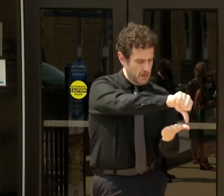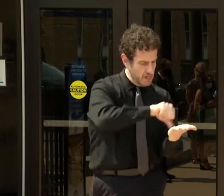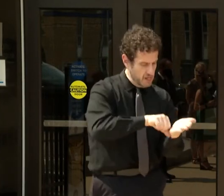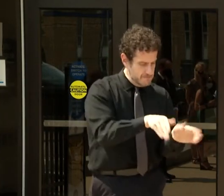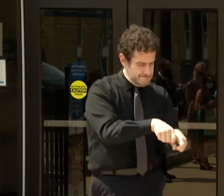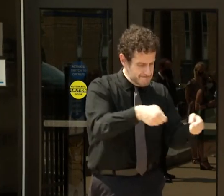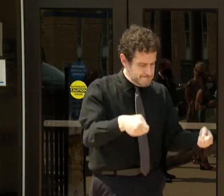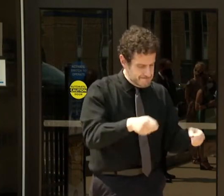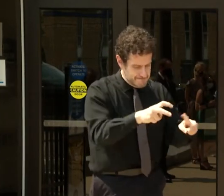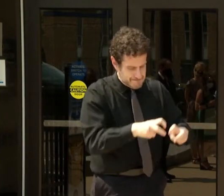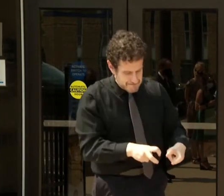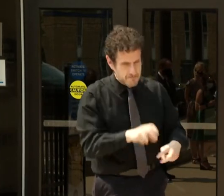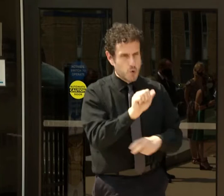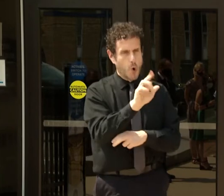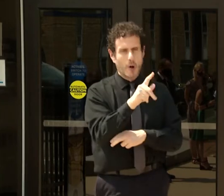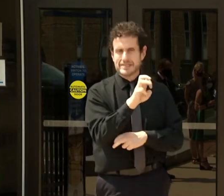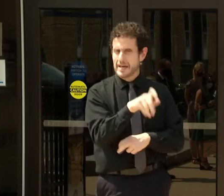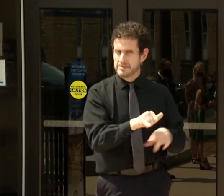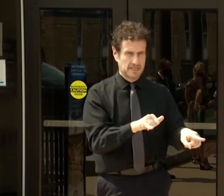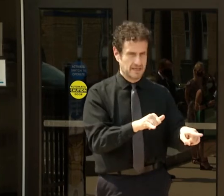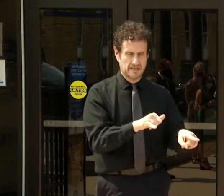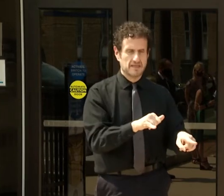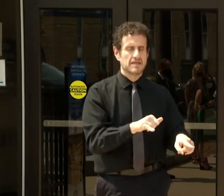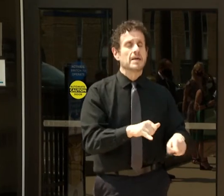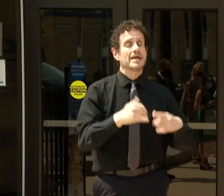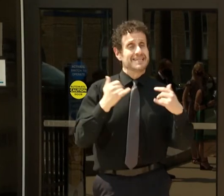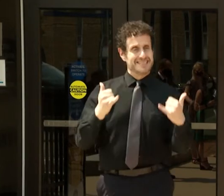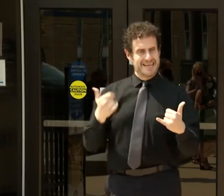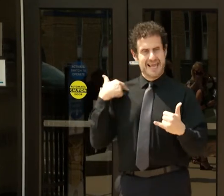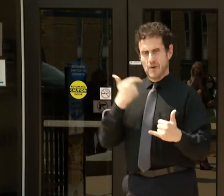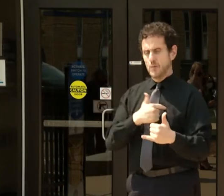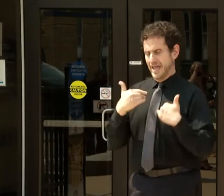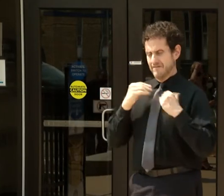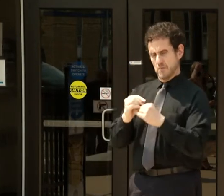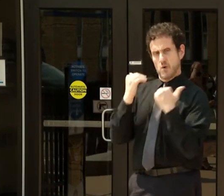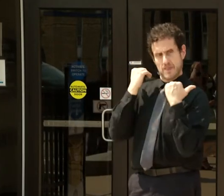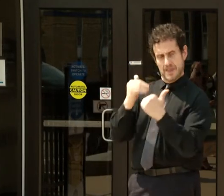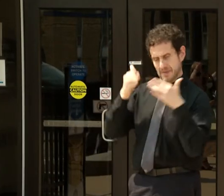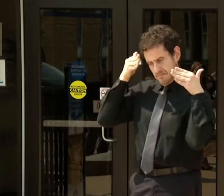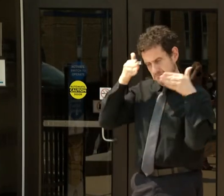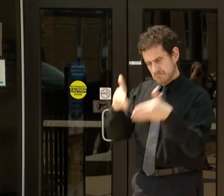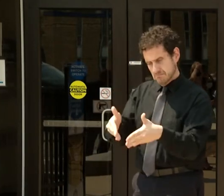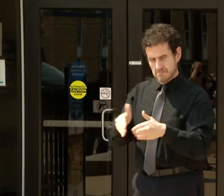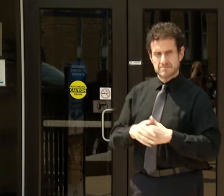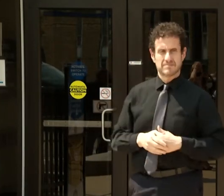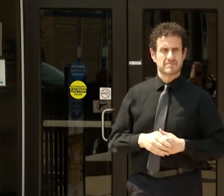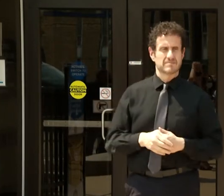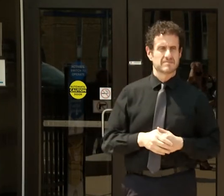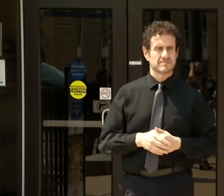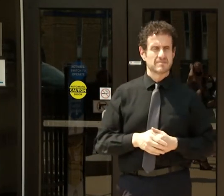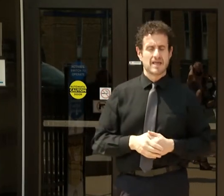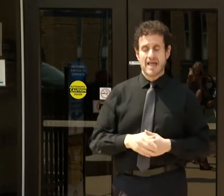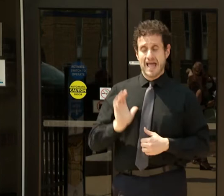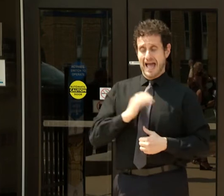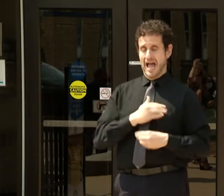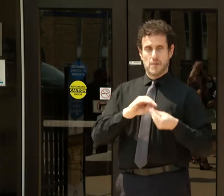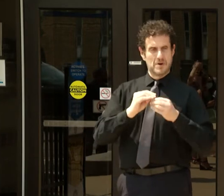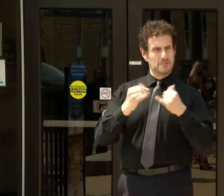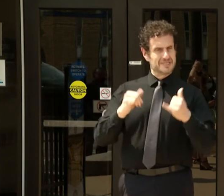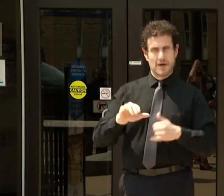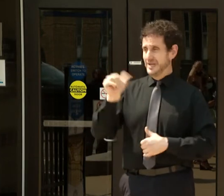by a pathologist. Today, our scope is much more focused, which makes present-day numbers